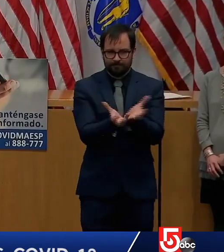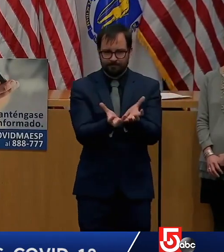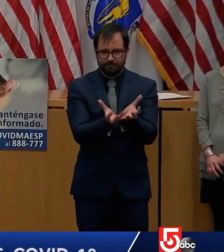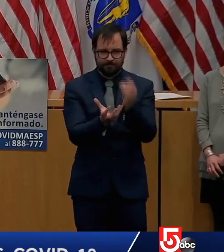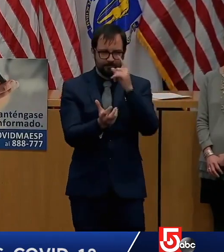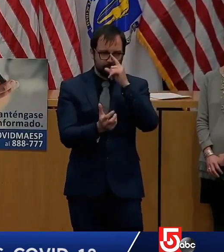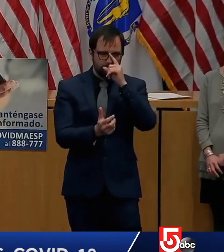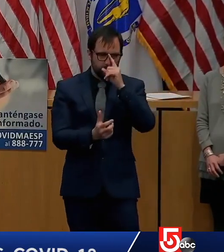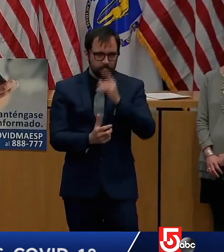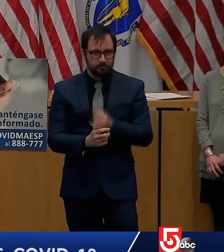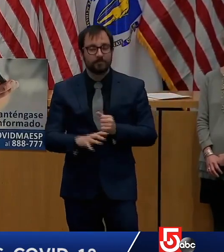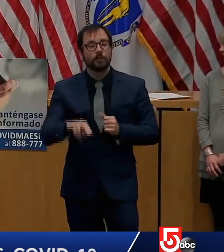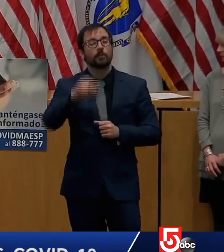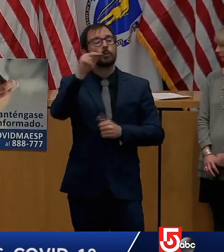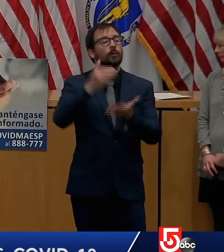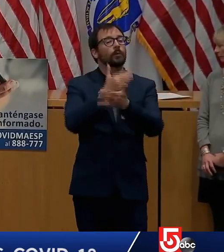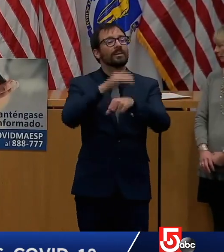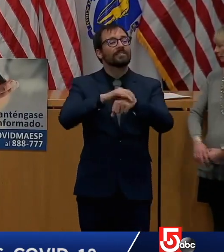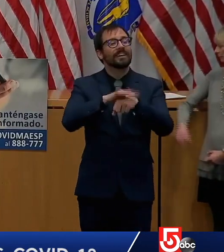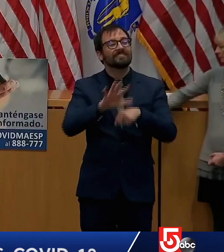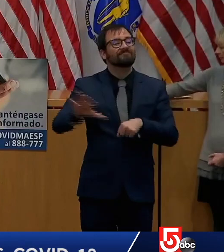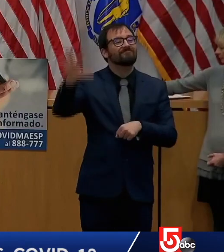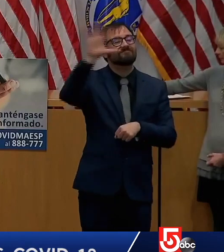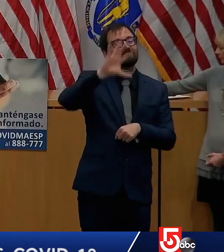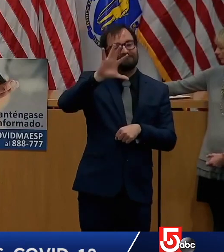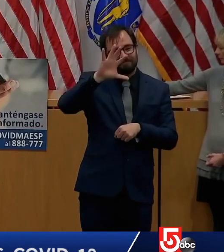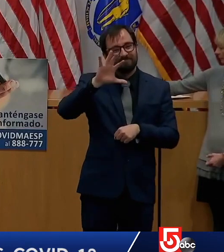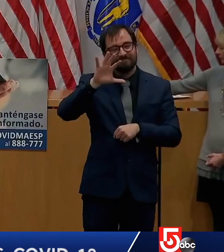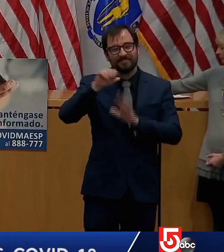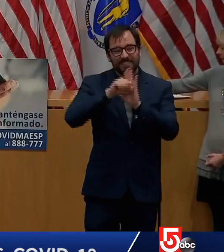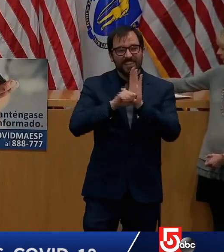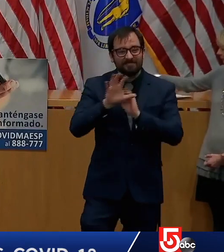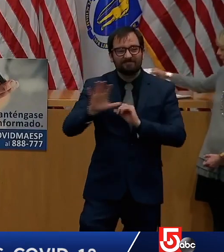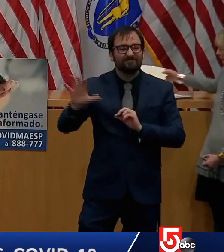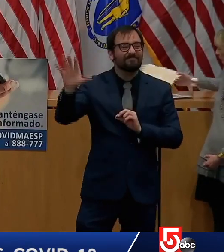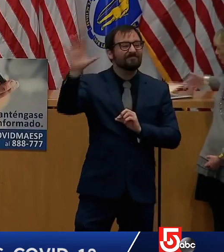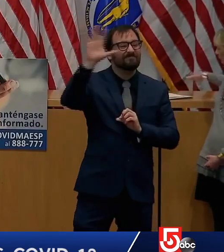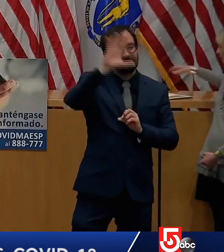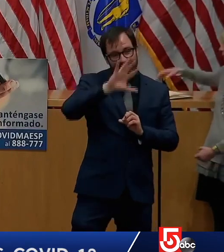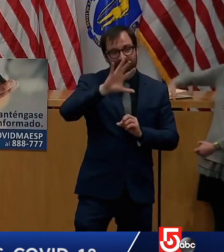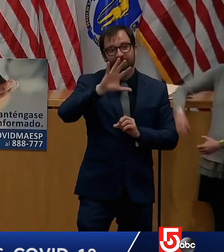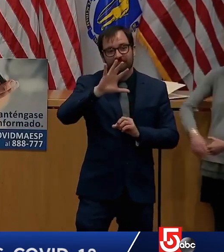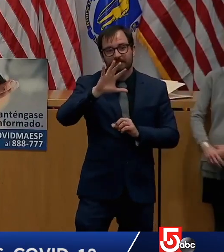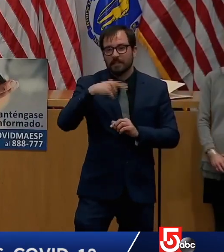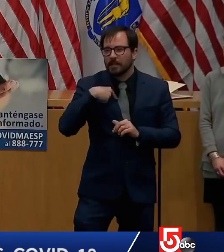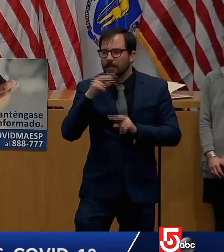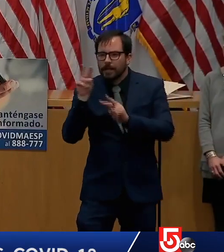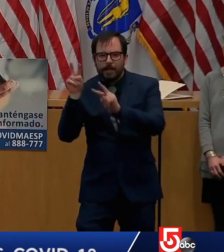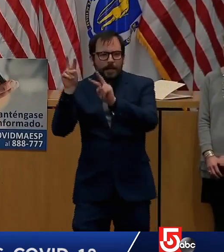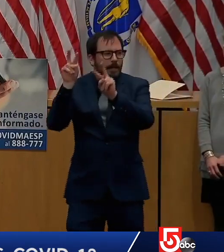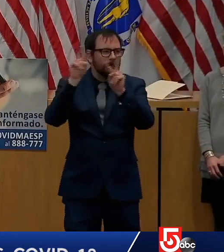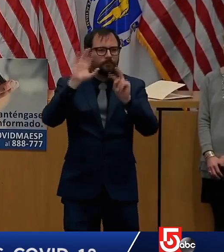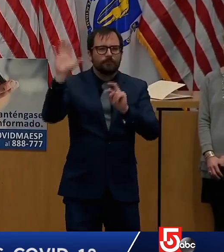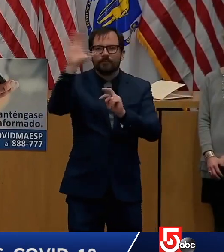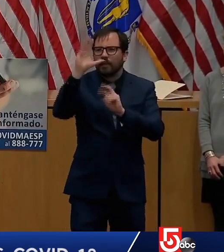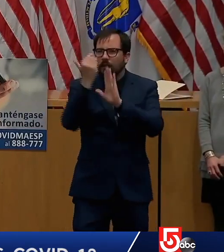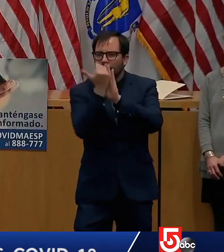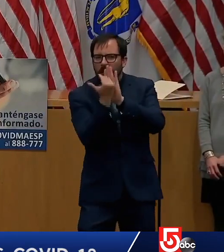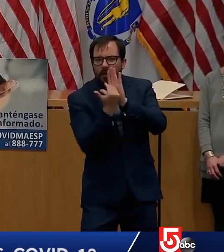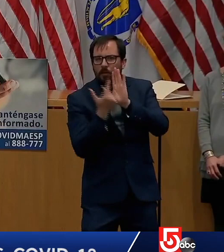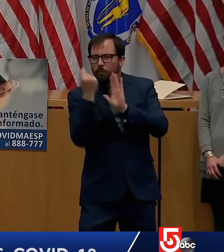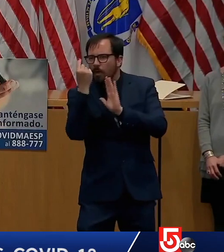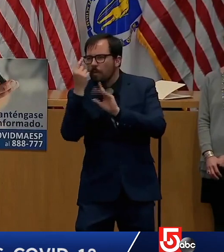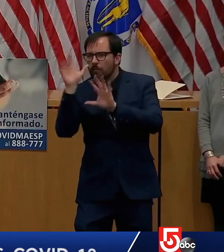and prerequisites they're going to rely on as well, because we think that's important too. Any concern about people being desperate?